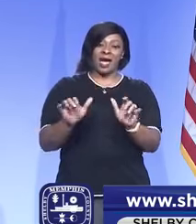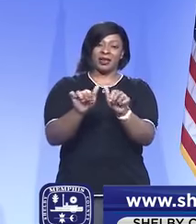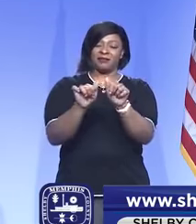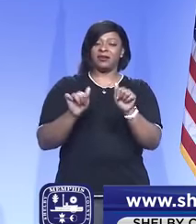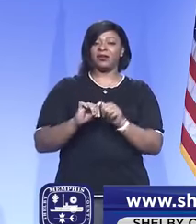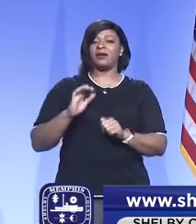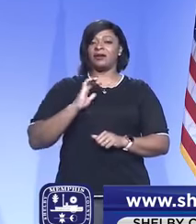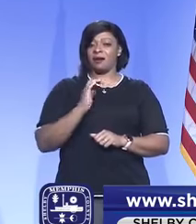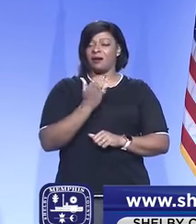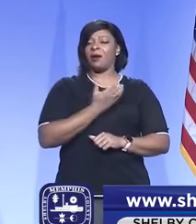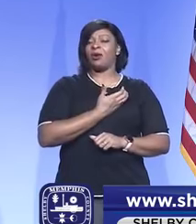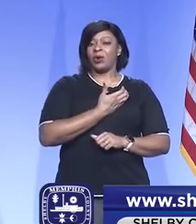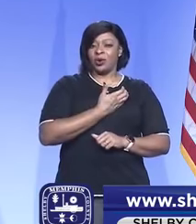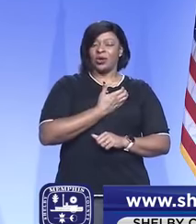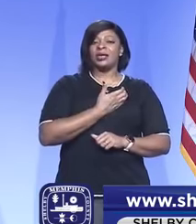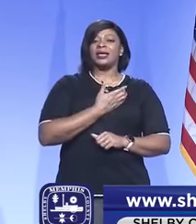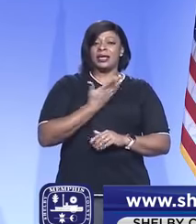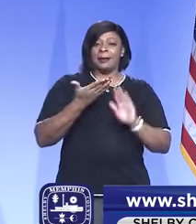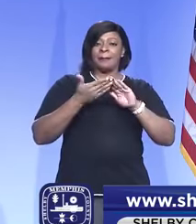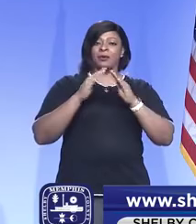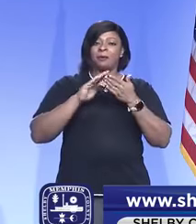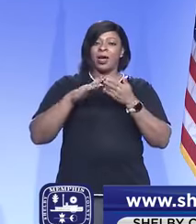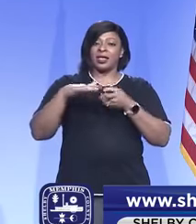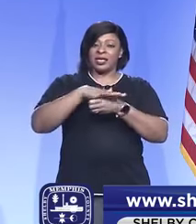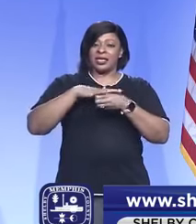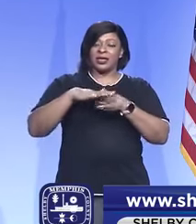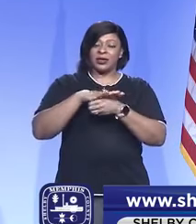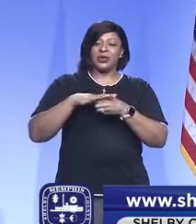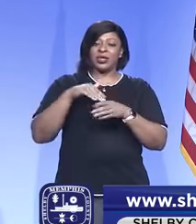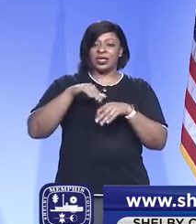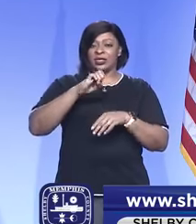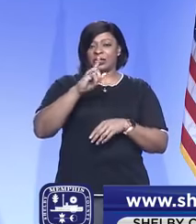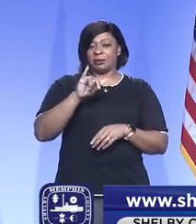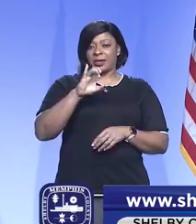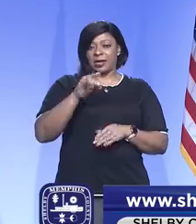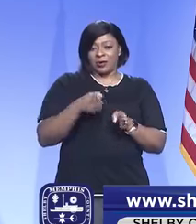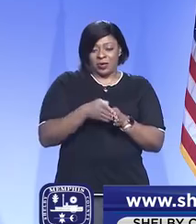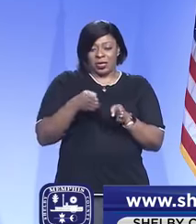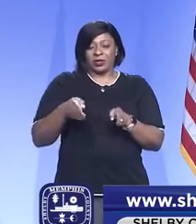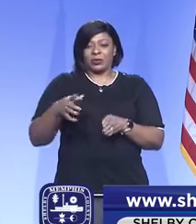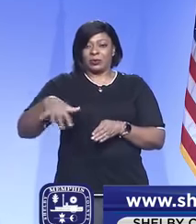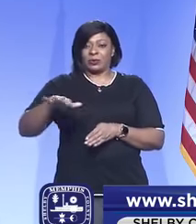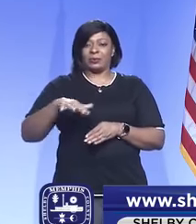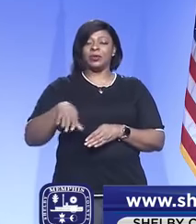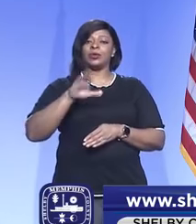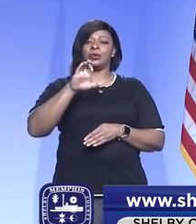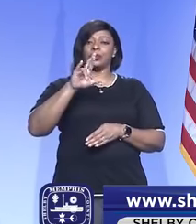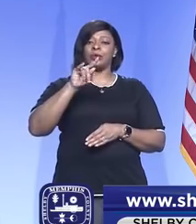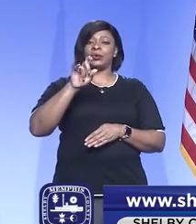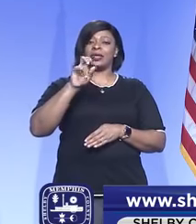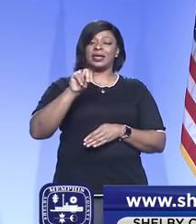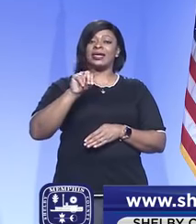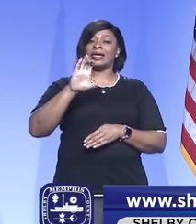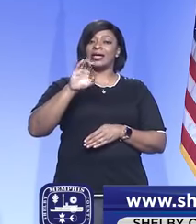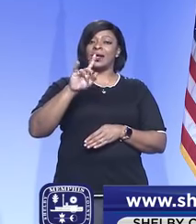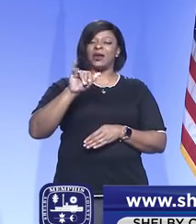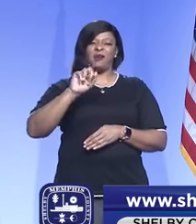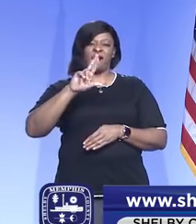our metropolitan area is DeSoto County along with Shelby County. Crittenden County, Arkansas, 2